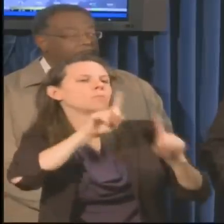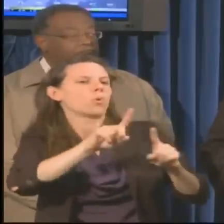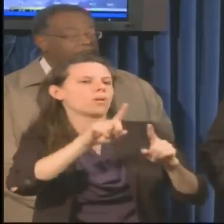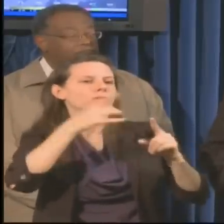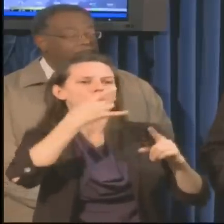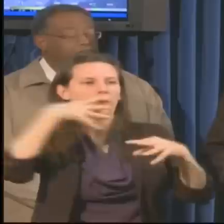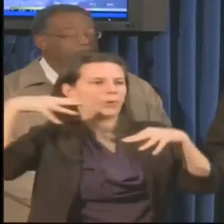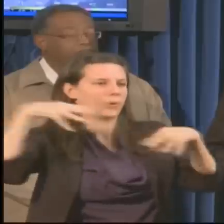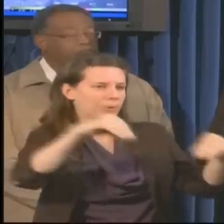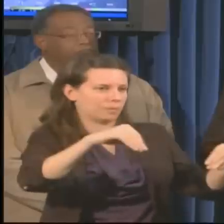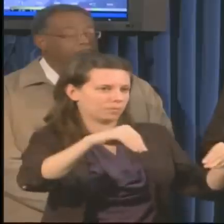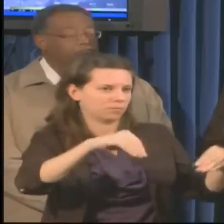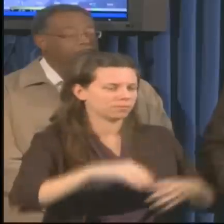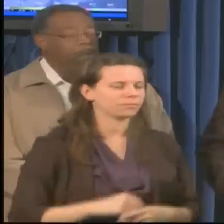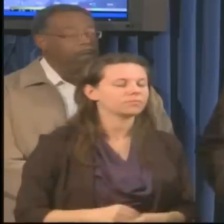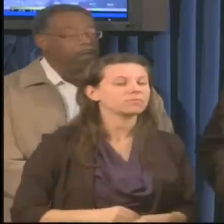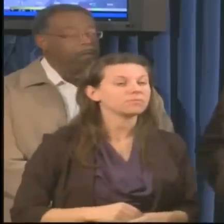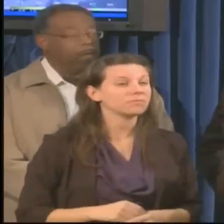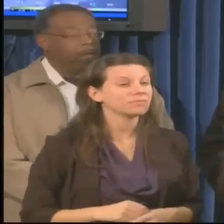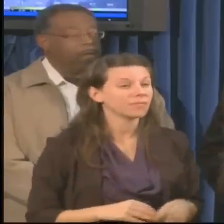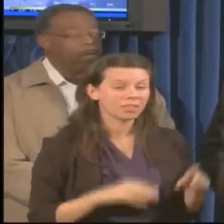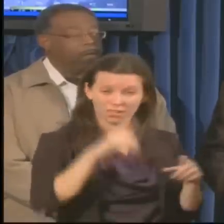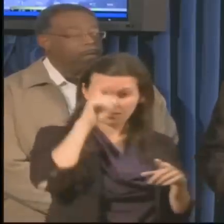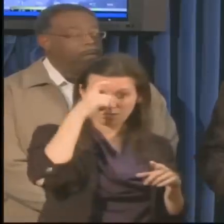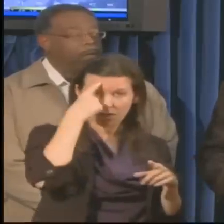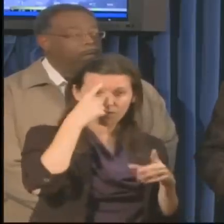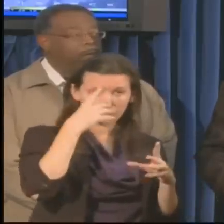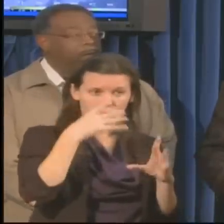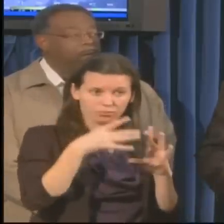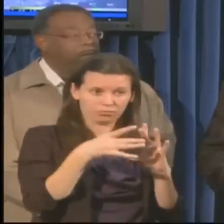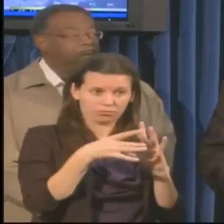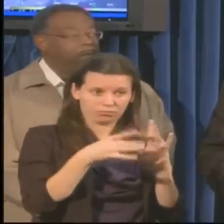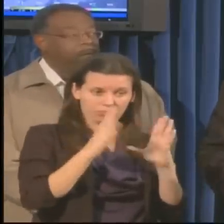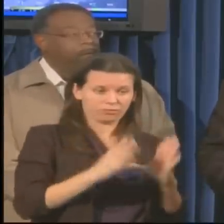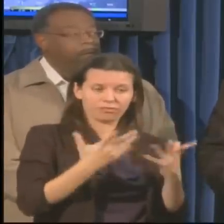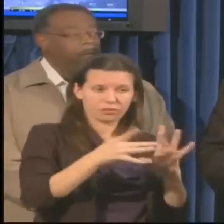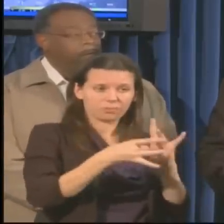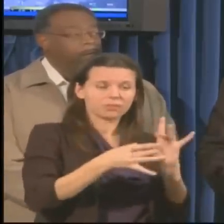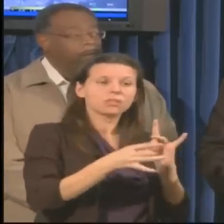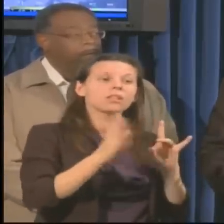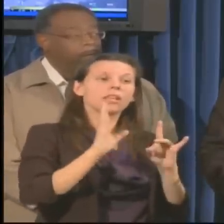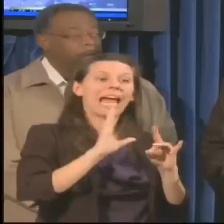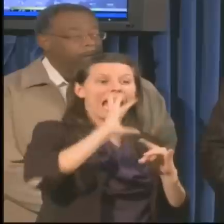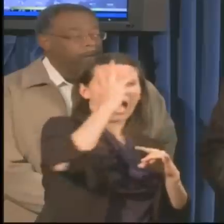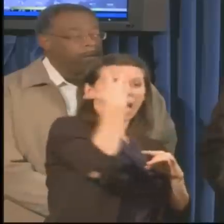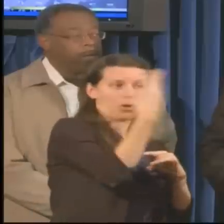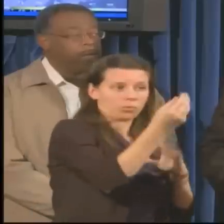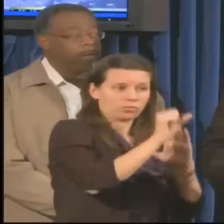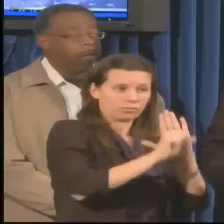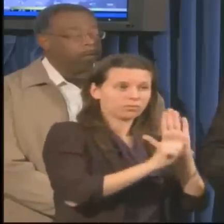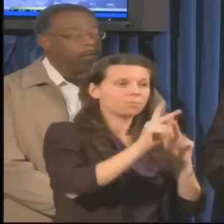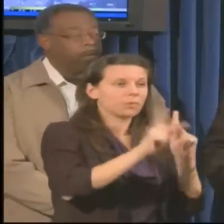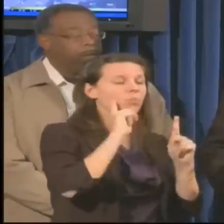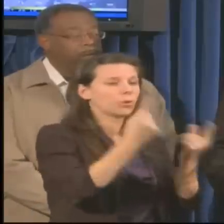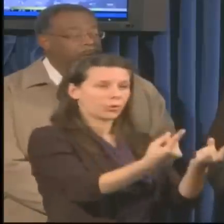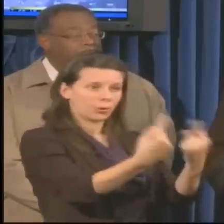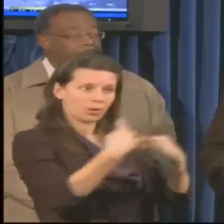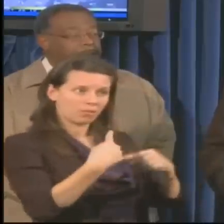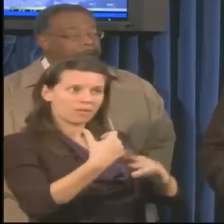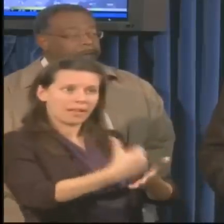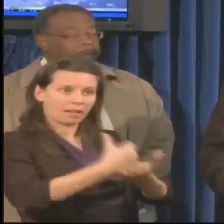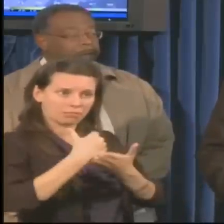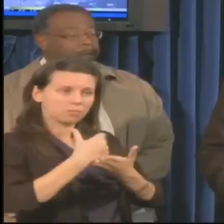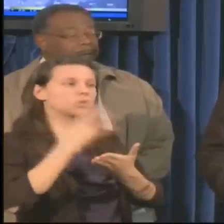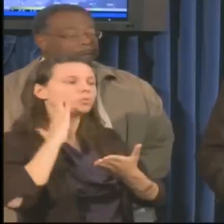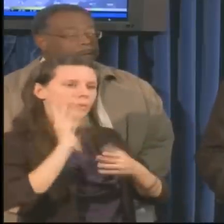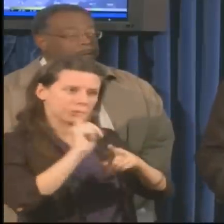The additional crews that the Governor mentioned are arriving from out of state. They will be receiving a training on